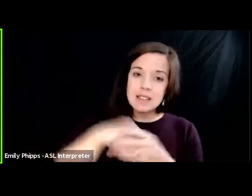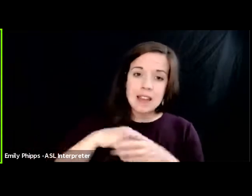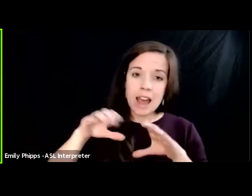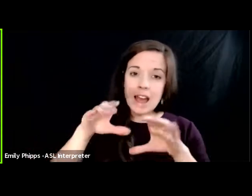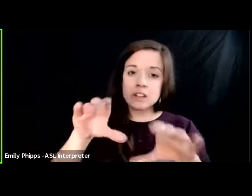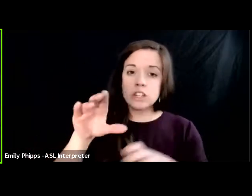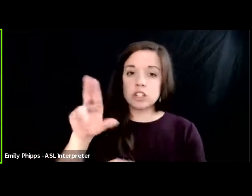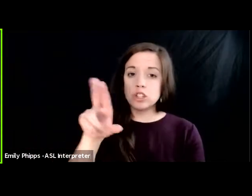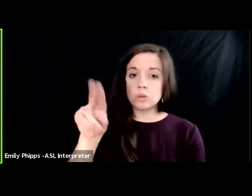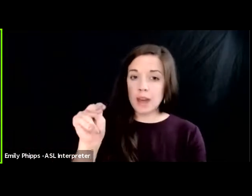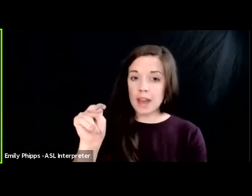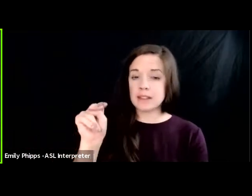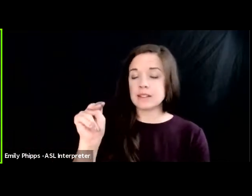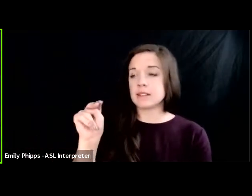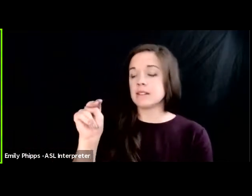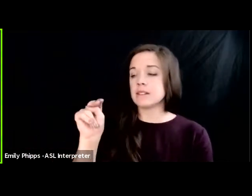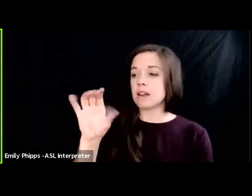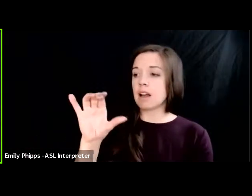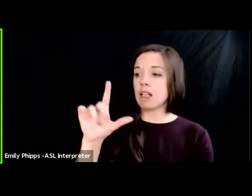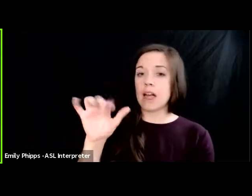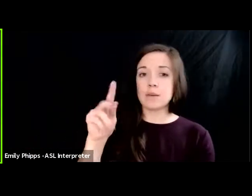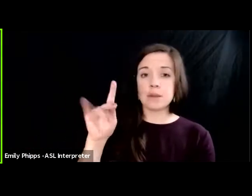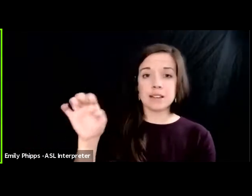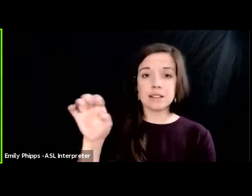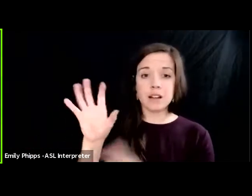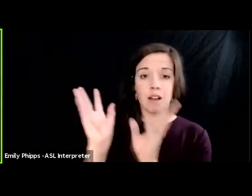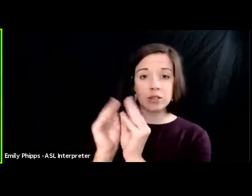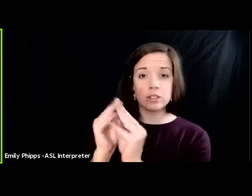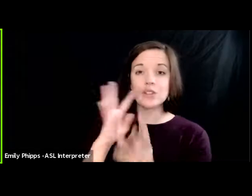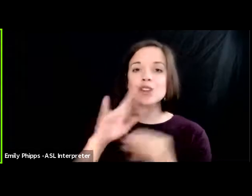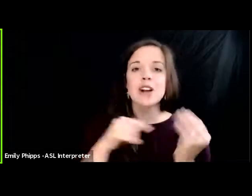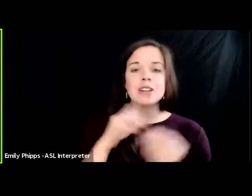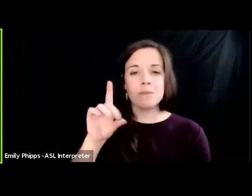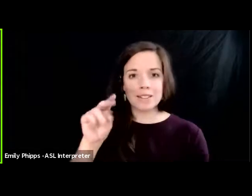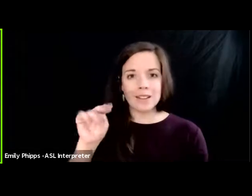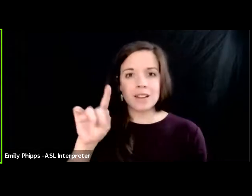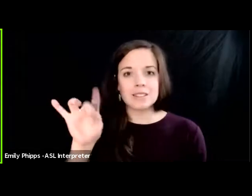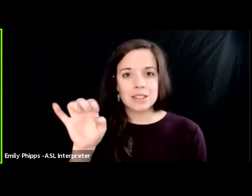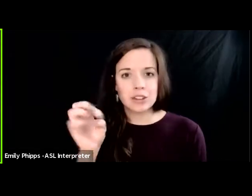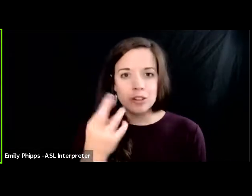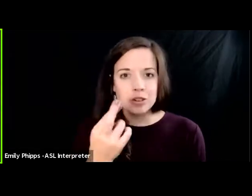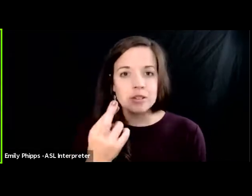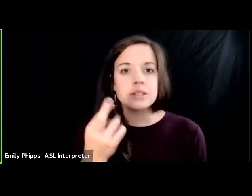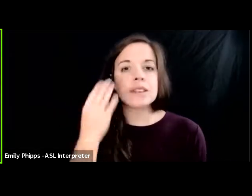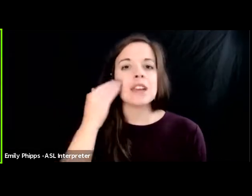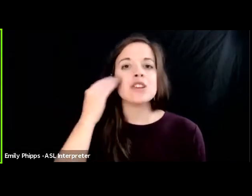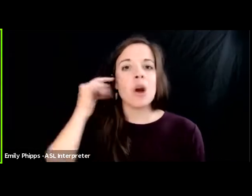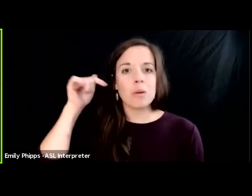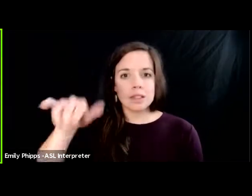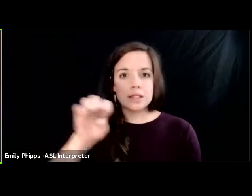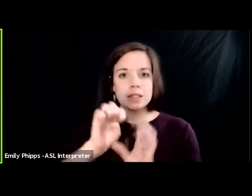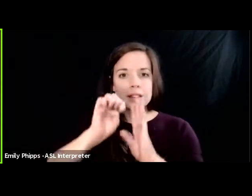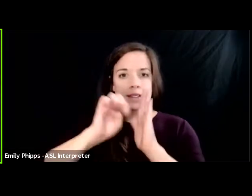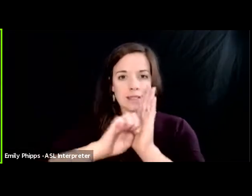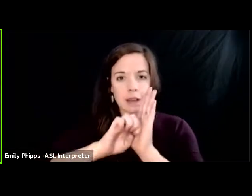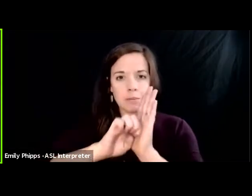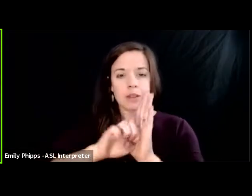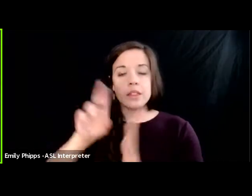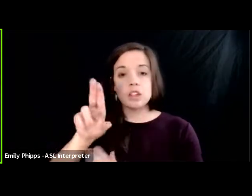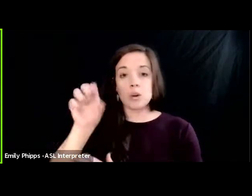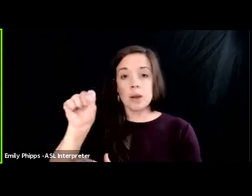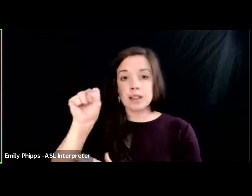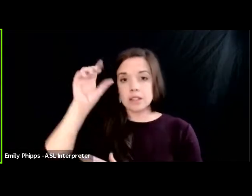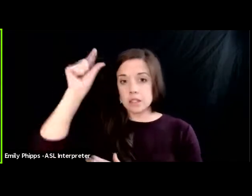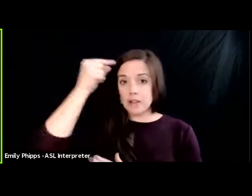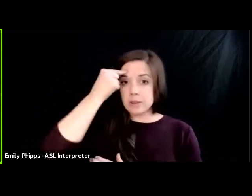climate conference they are talking about steven donzinger they know this is an example and the u.s government and